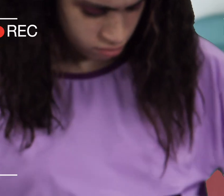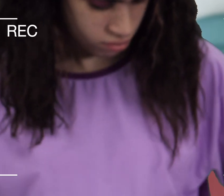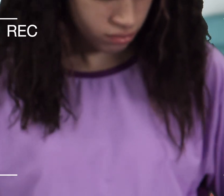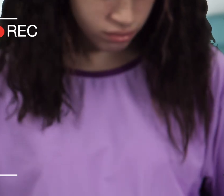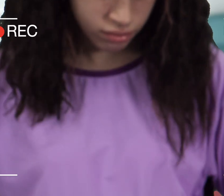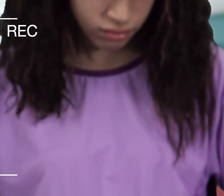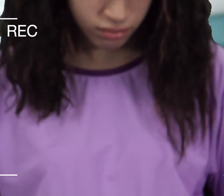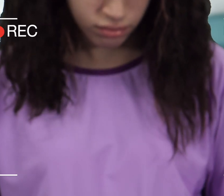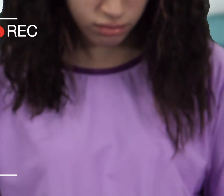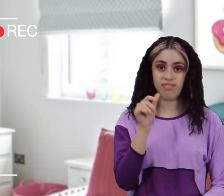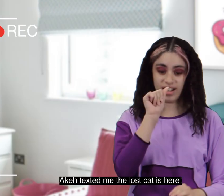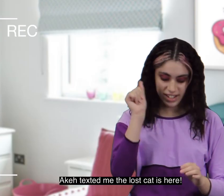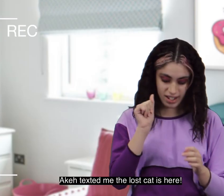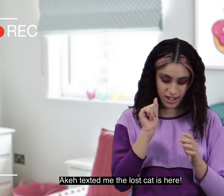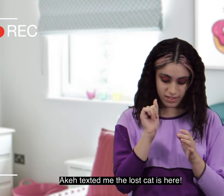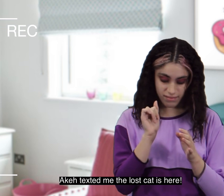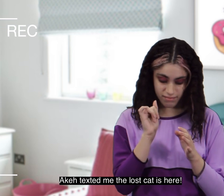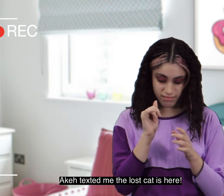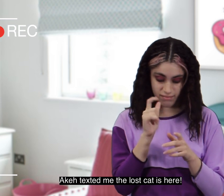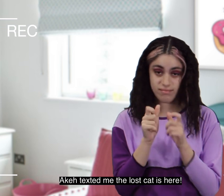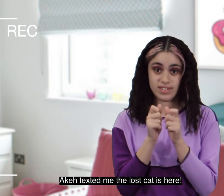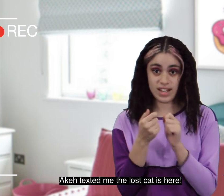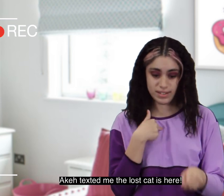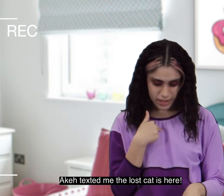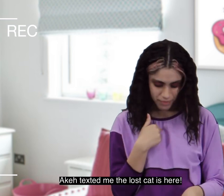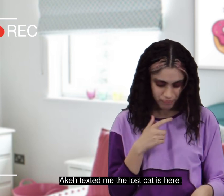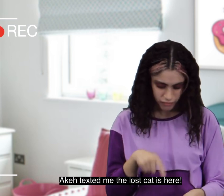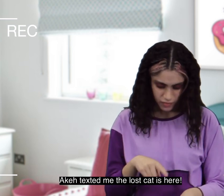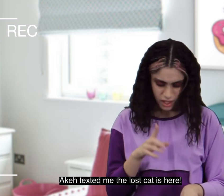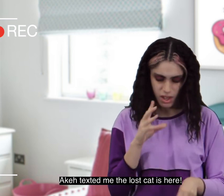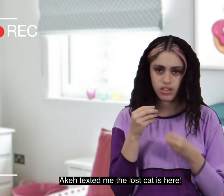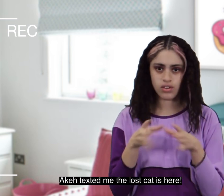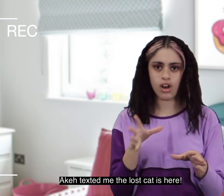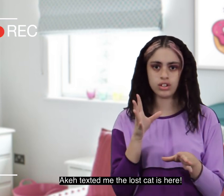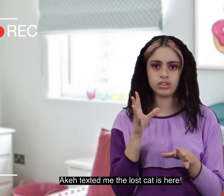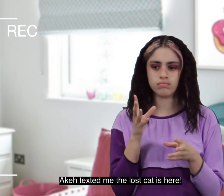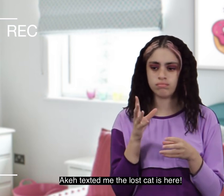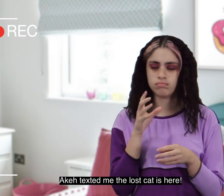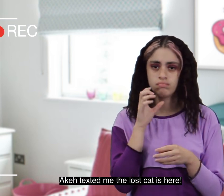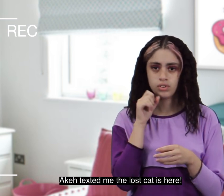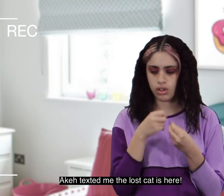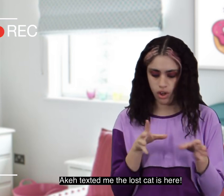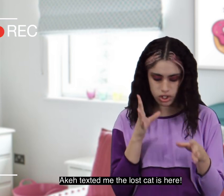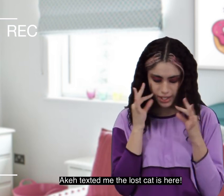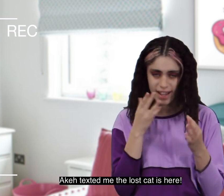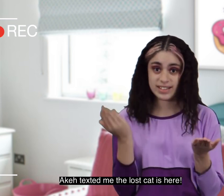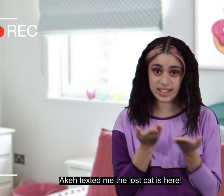i can't trust me the nice nice cat is